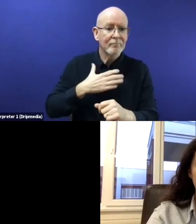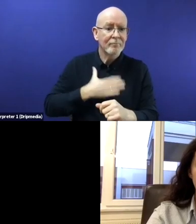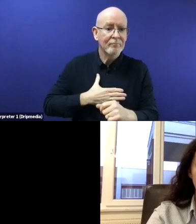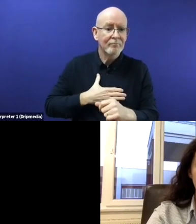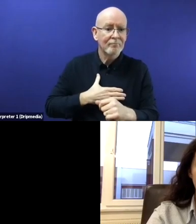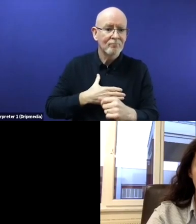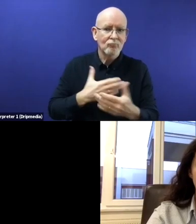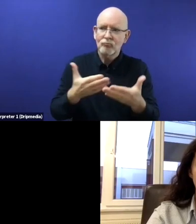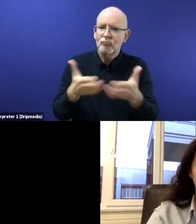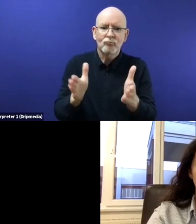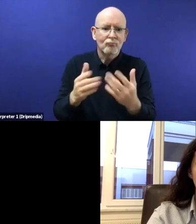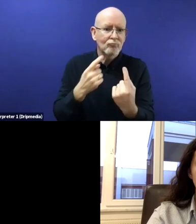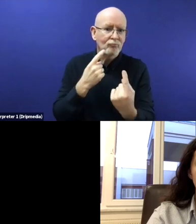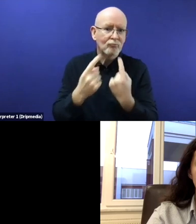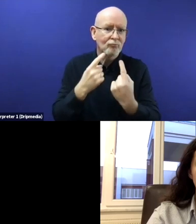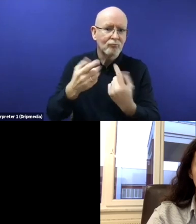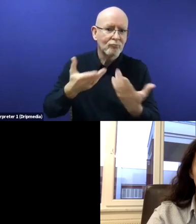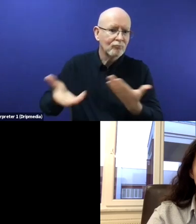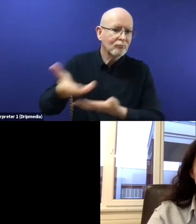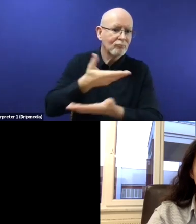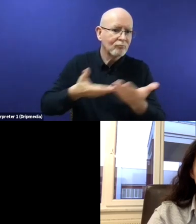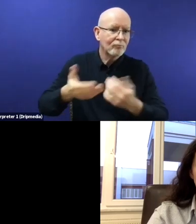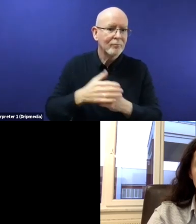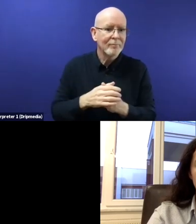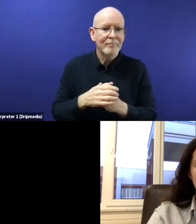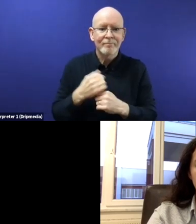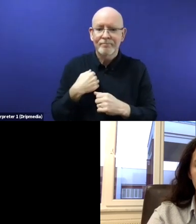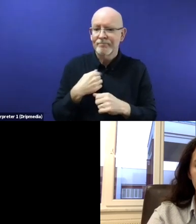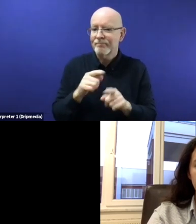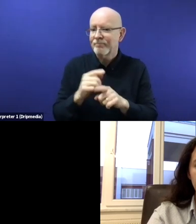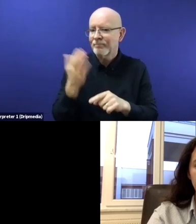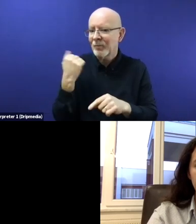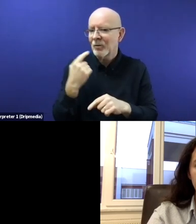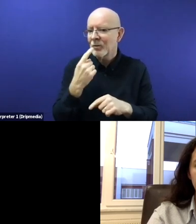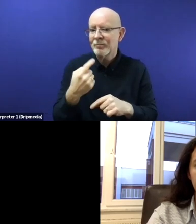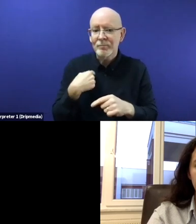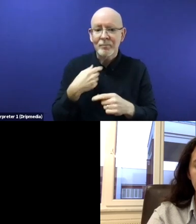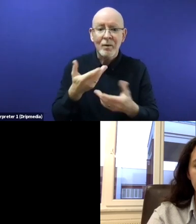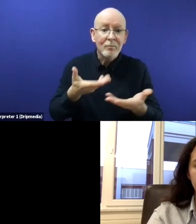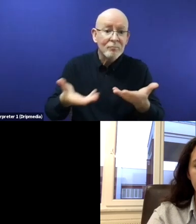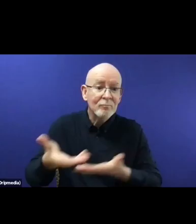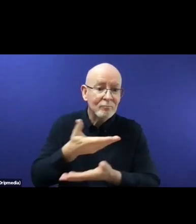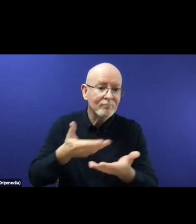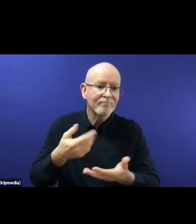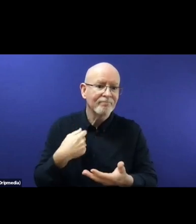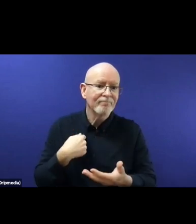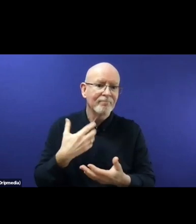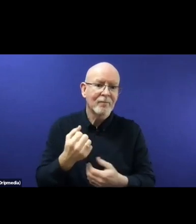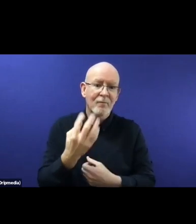pick up some of the issues or arguments raised by the speakers, but also feel free to add any additional aspect that